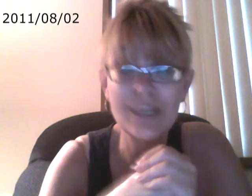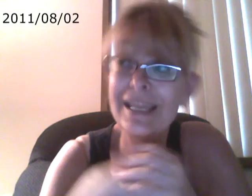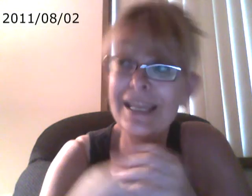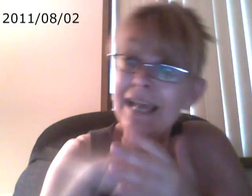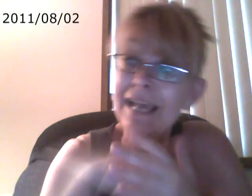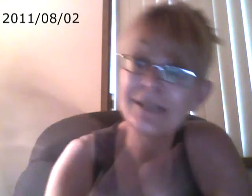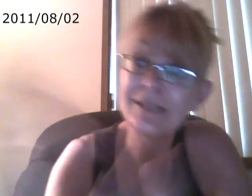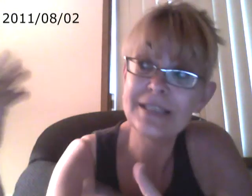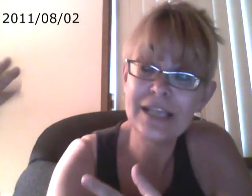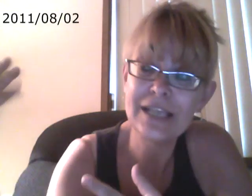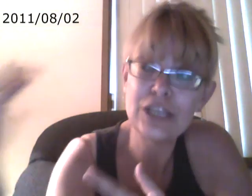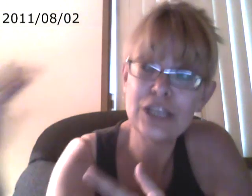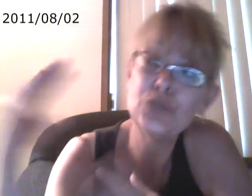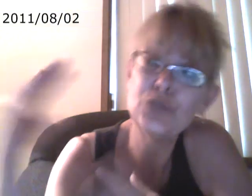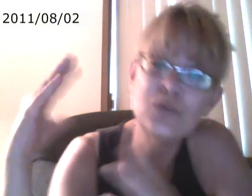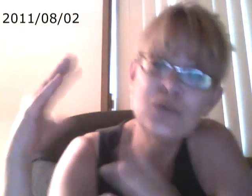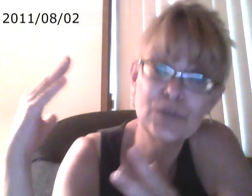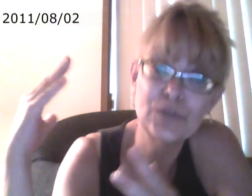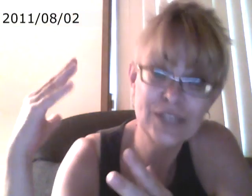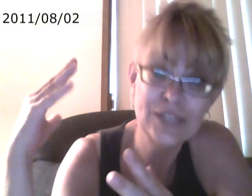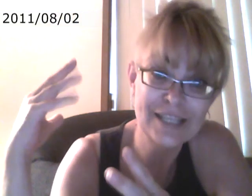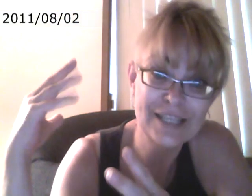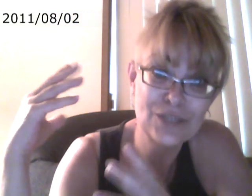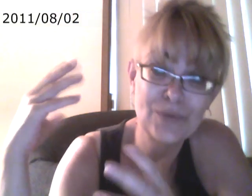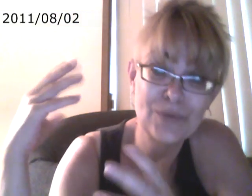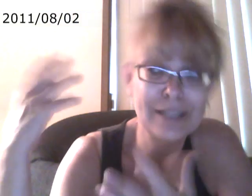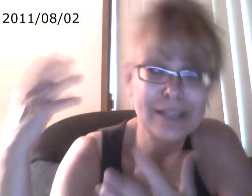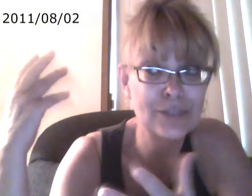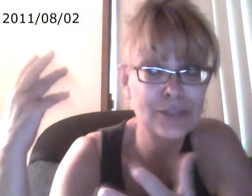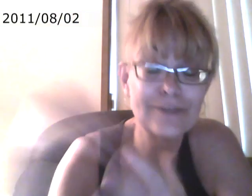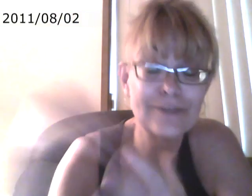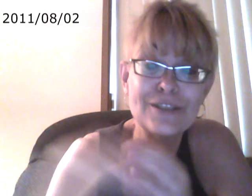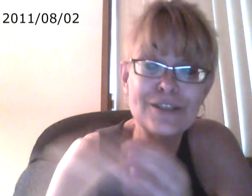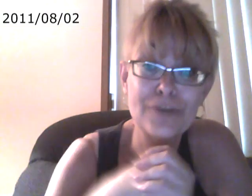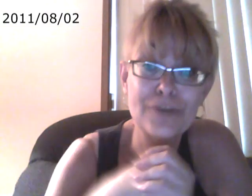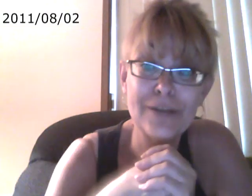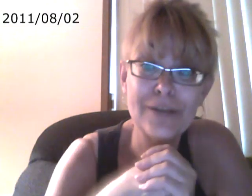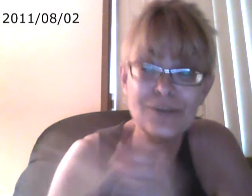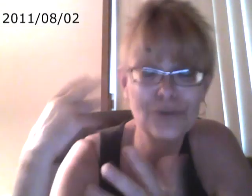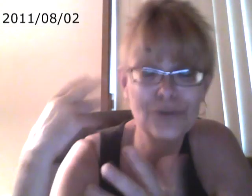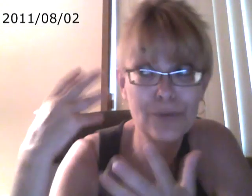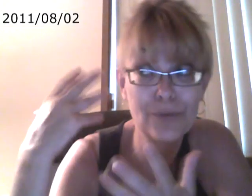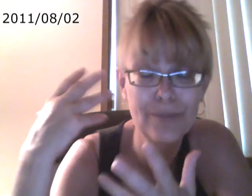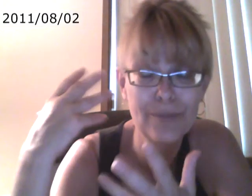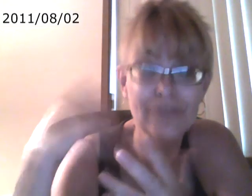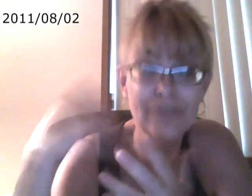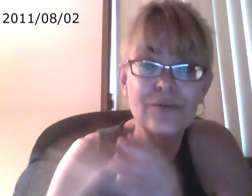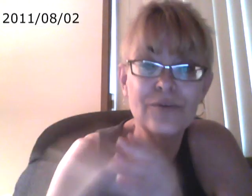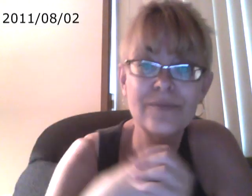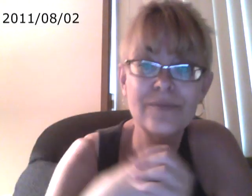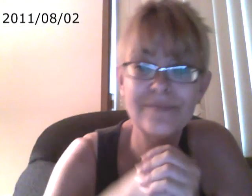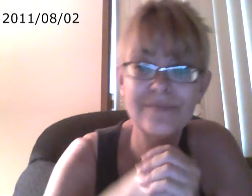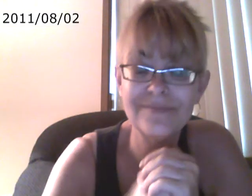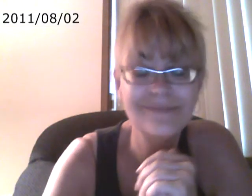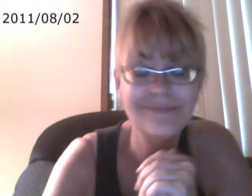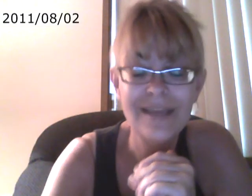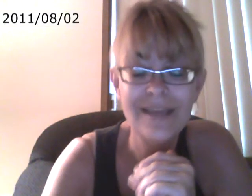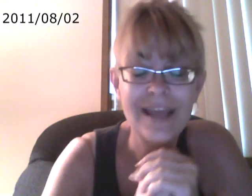since they, the universe has told my kids, don't ever listen to your parents or your mother for, and